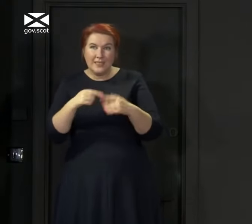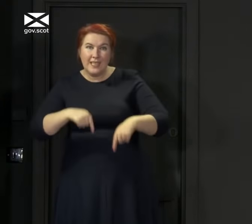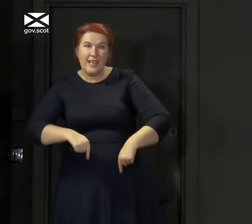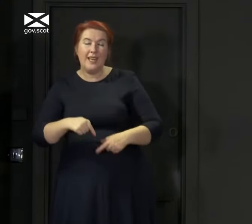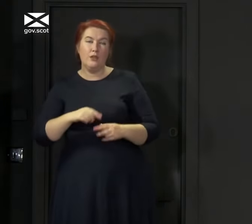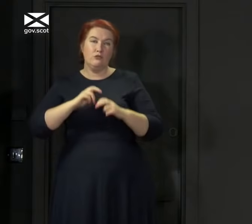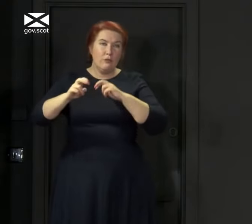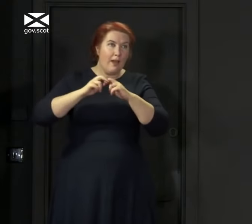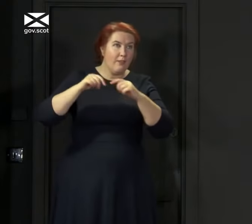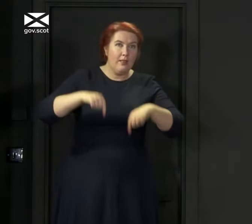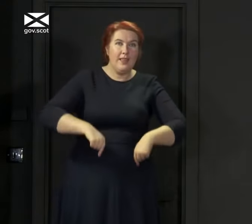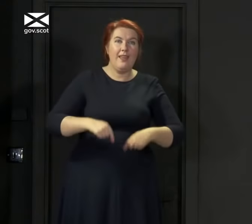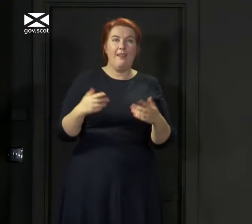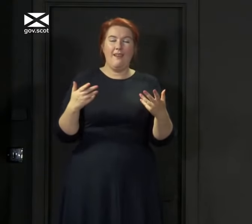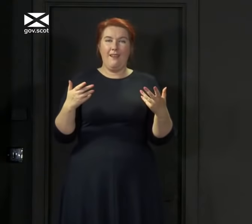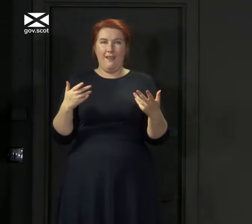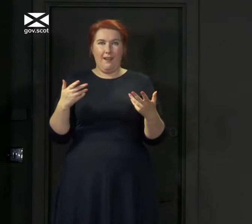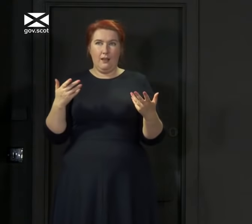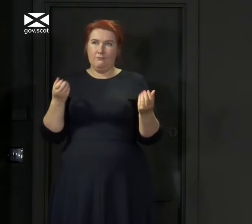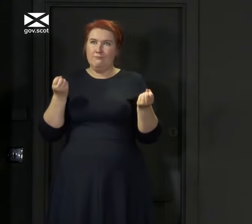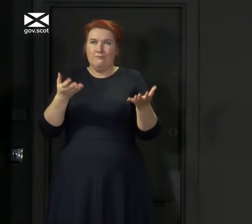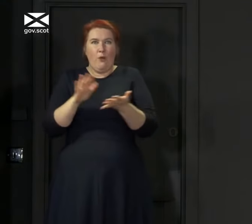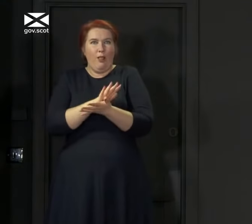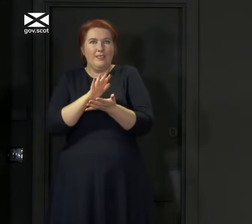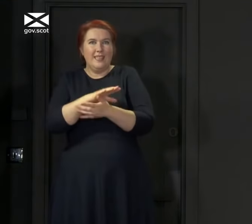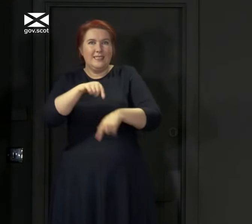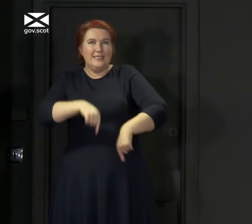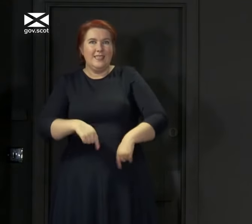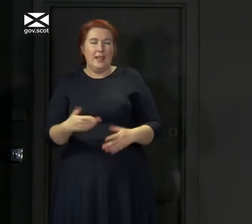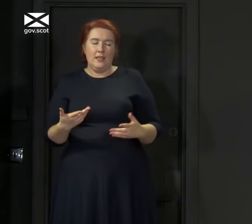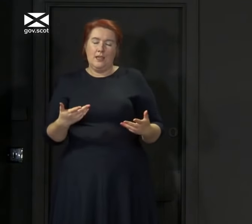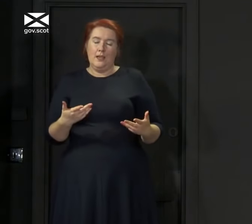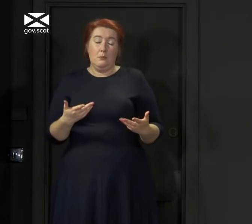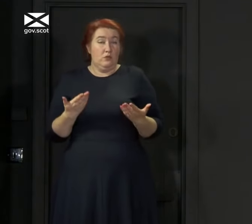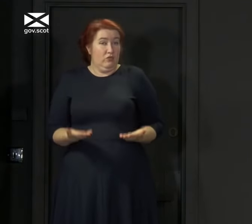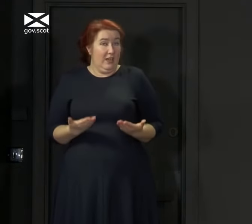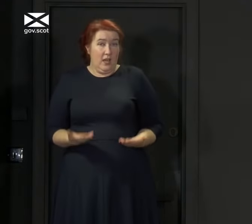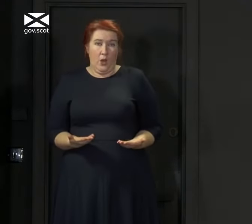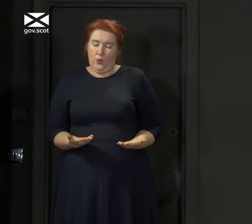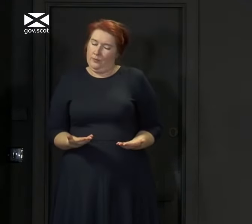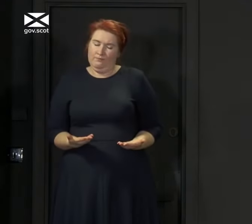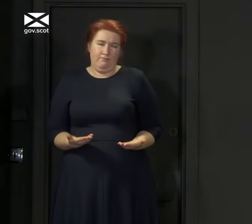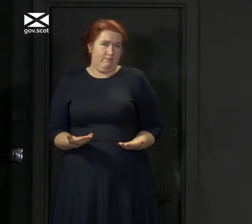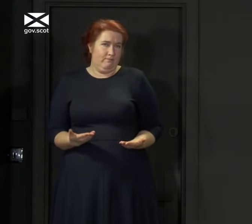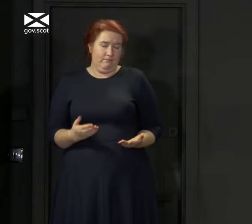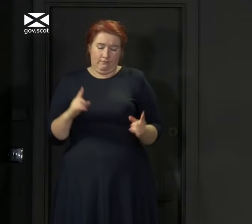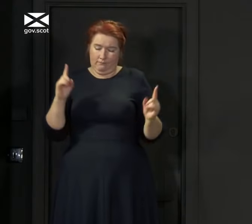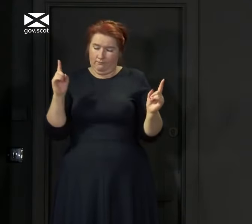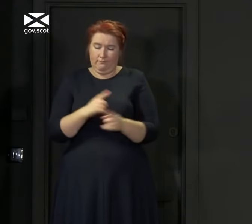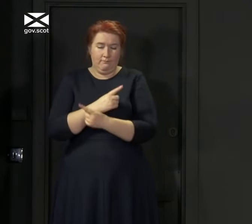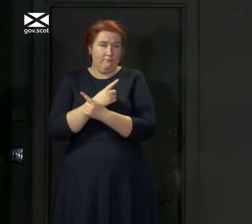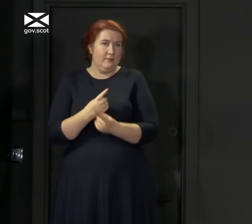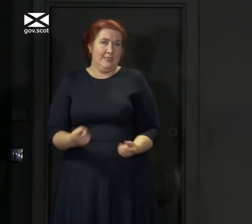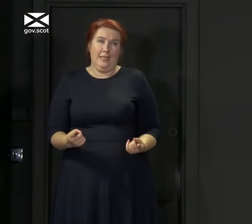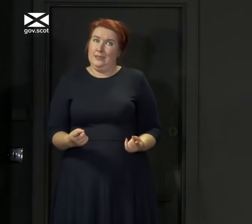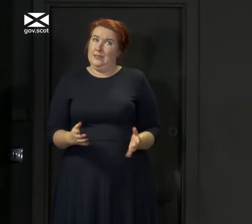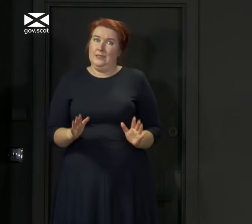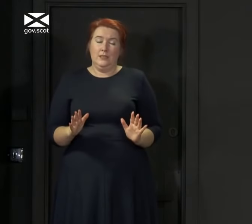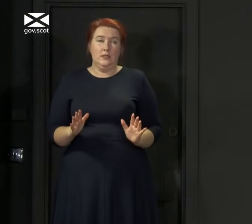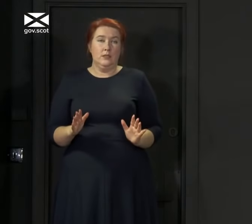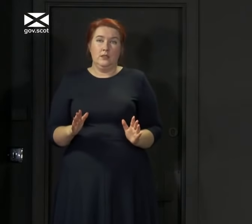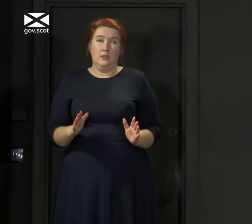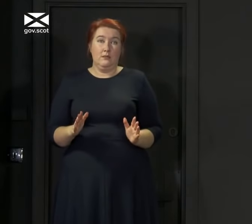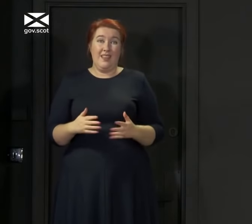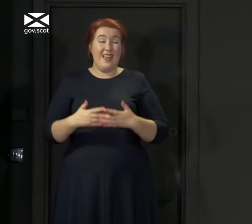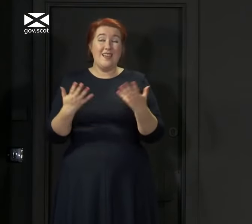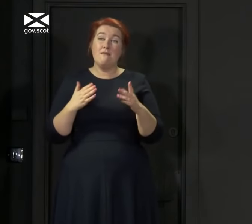travel, to spend your holidays. But right now, we can't, we can't have a risk-free